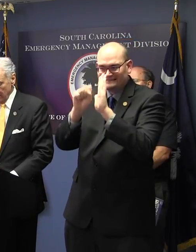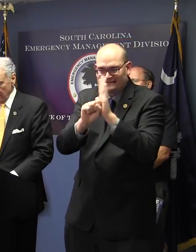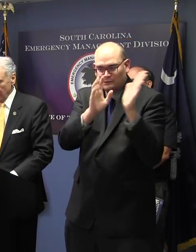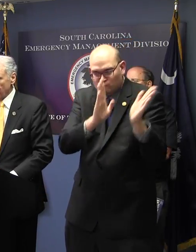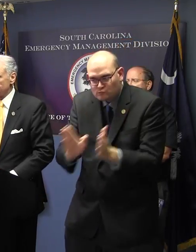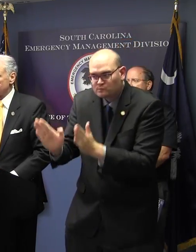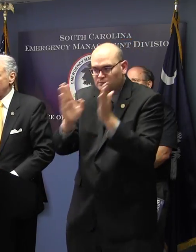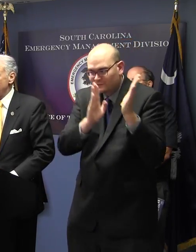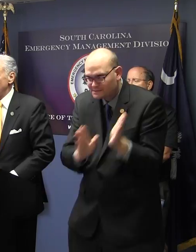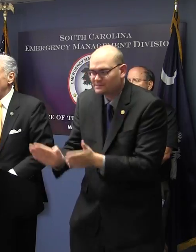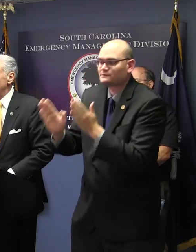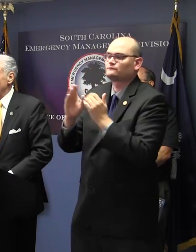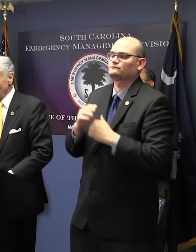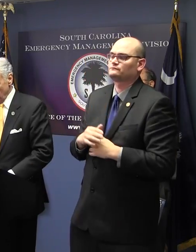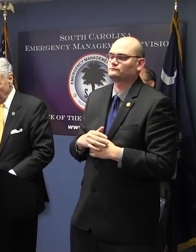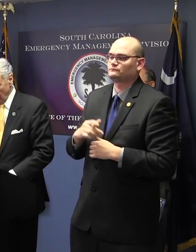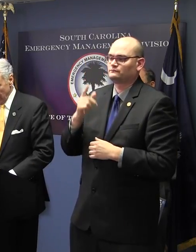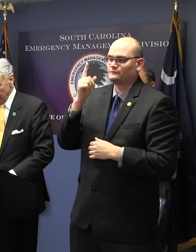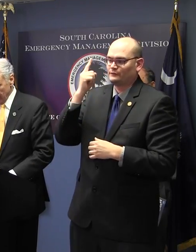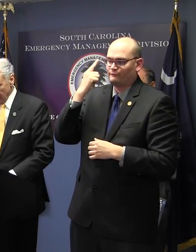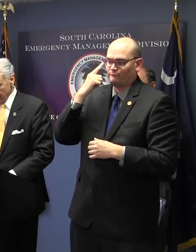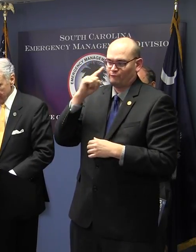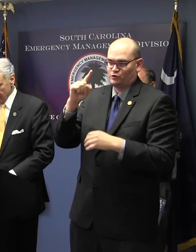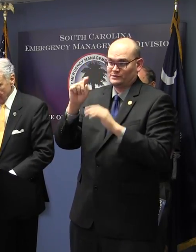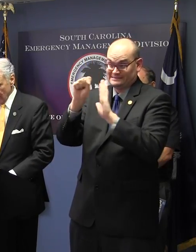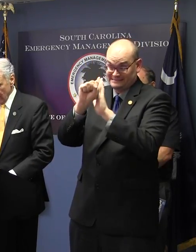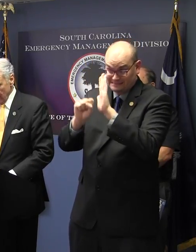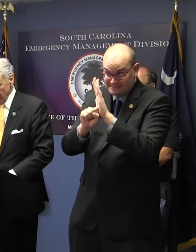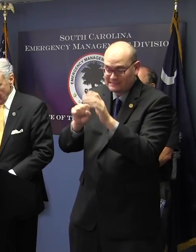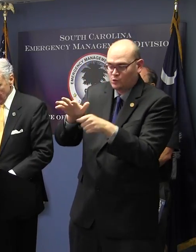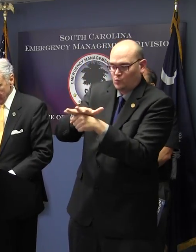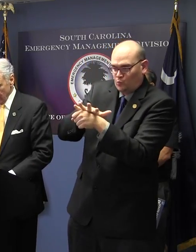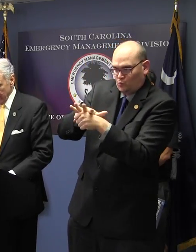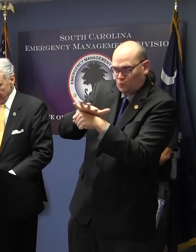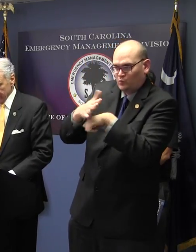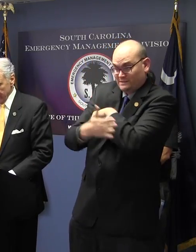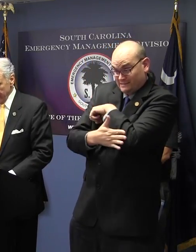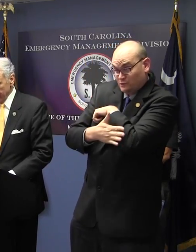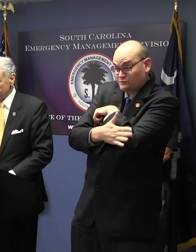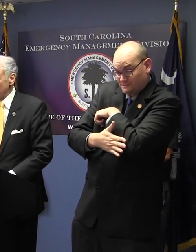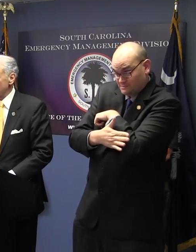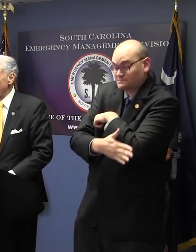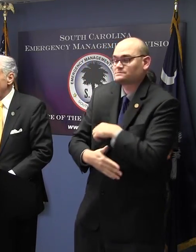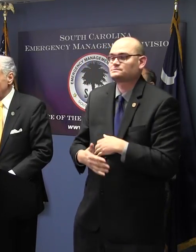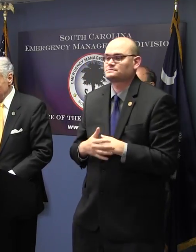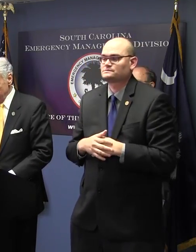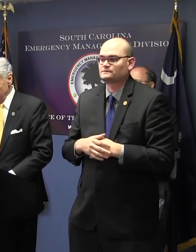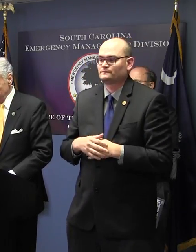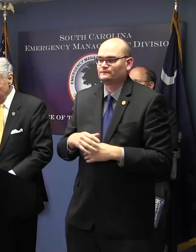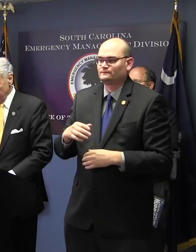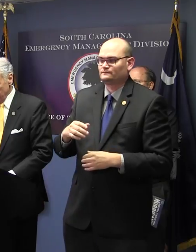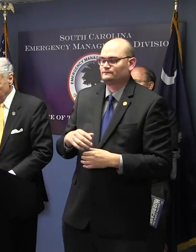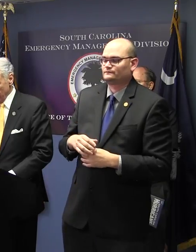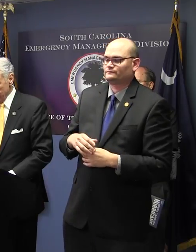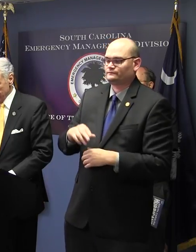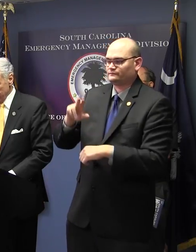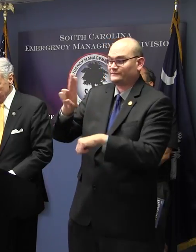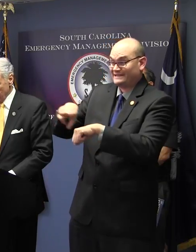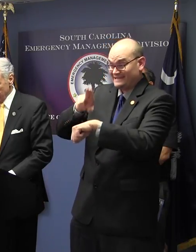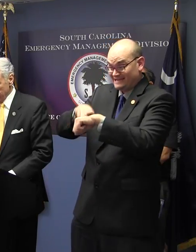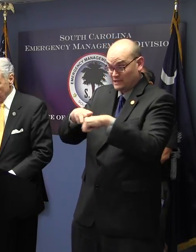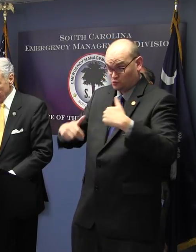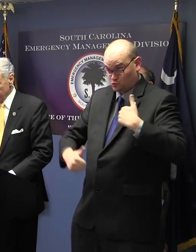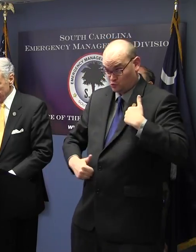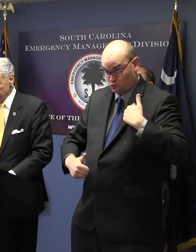on the state and the local level. It also allows the National Guard to pre